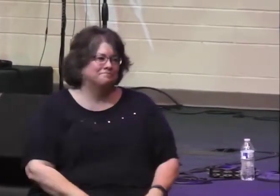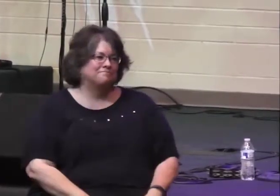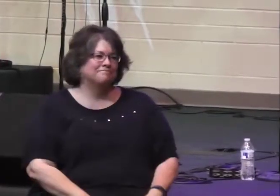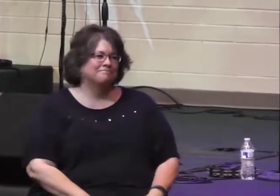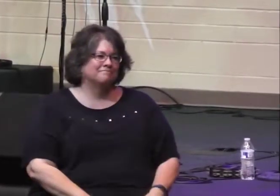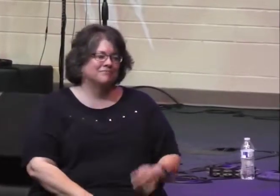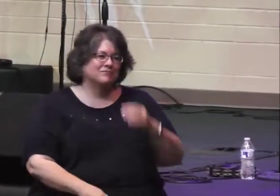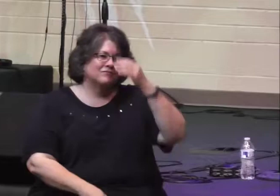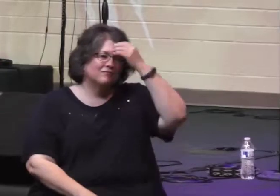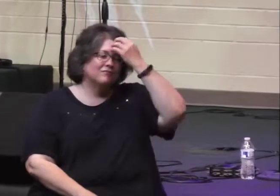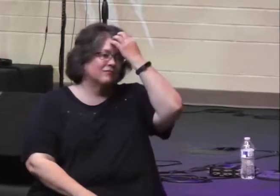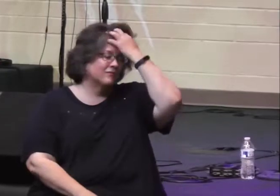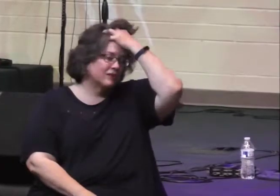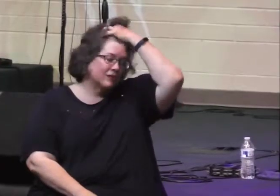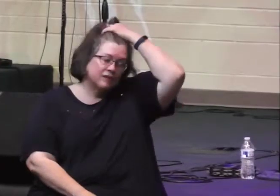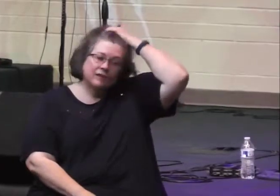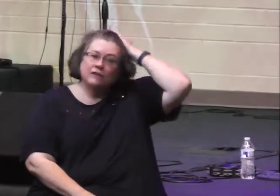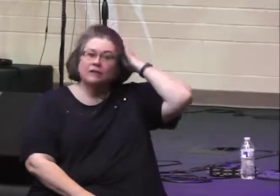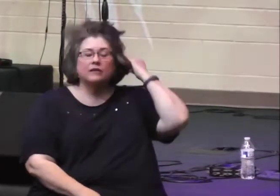behalf.